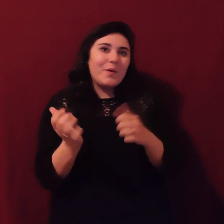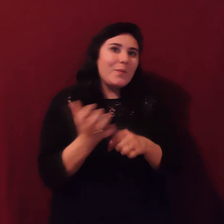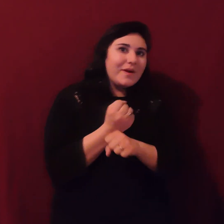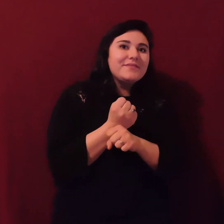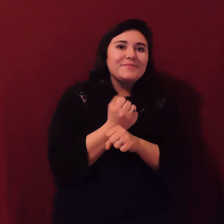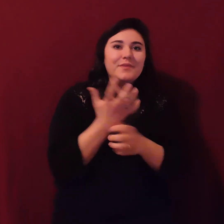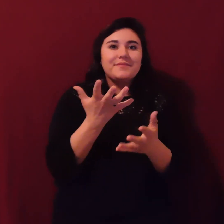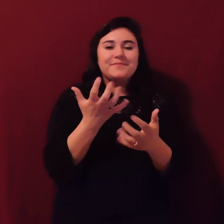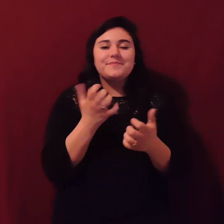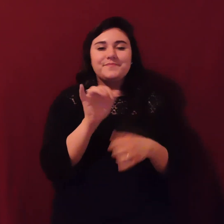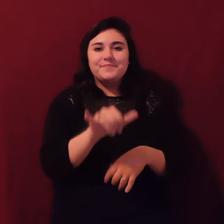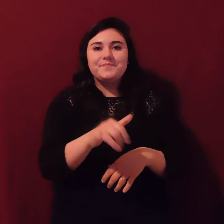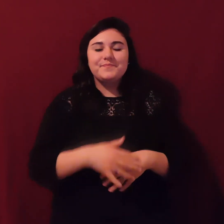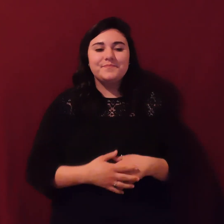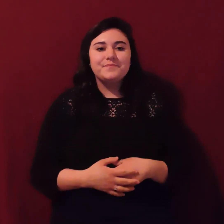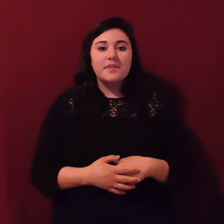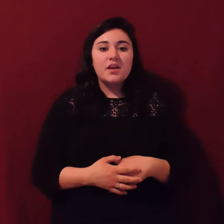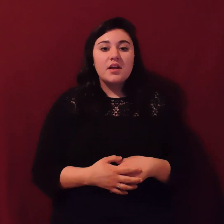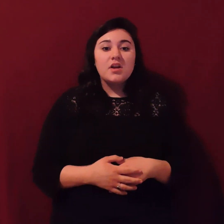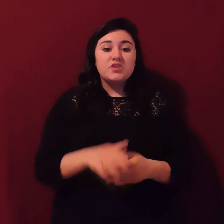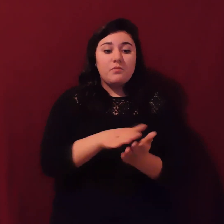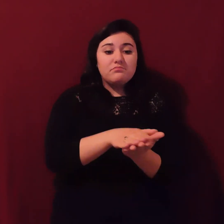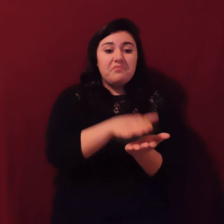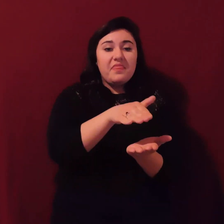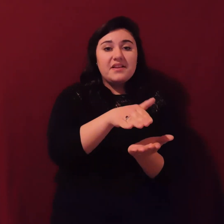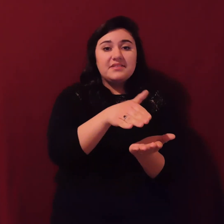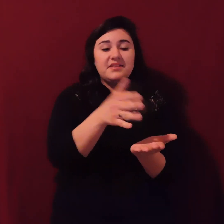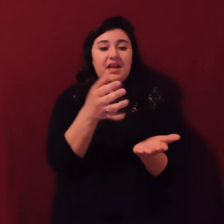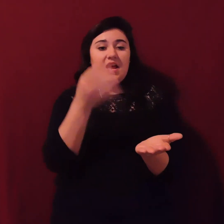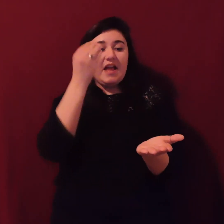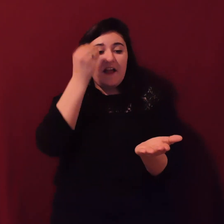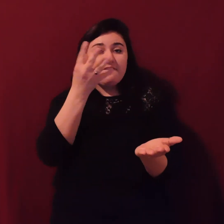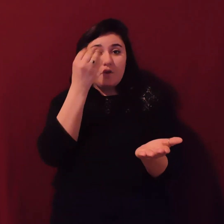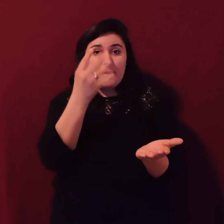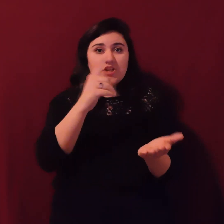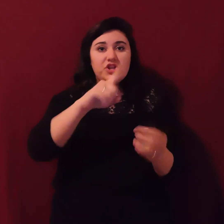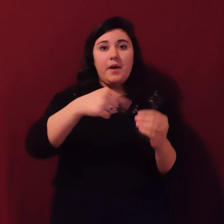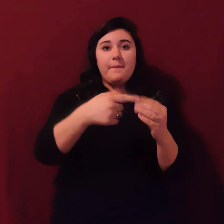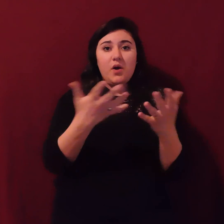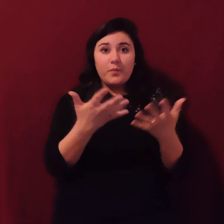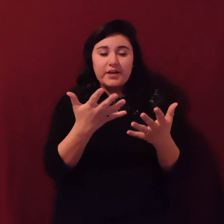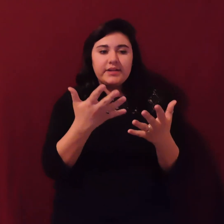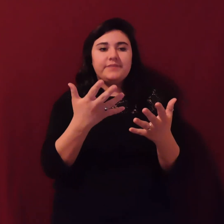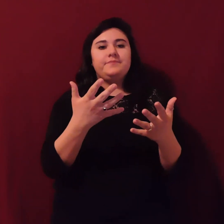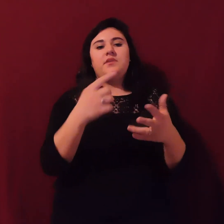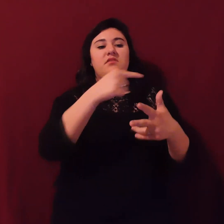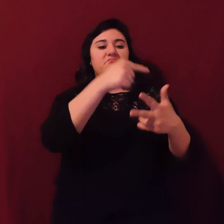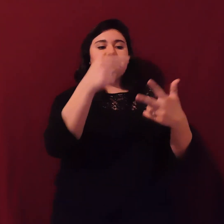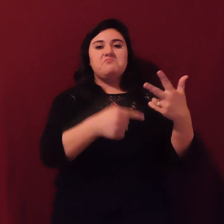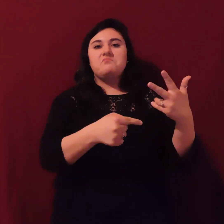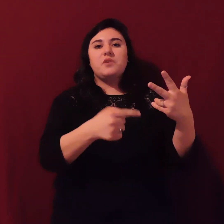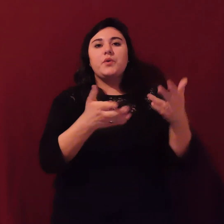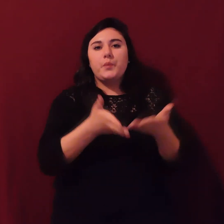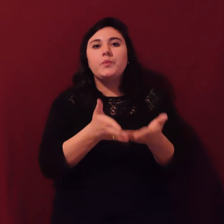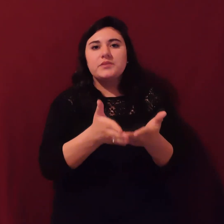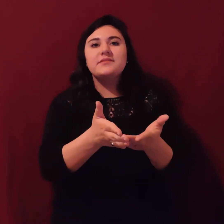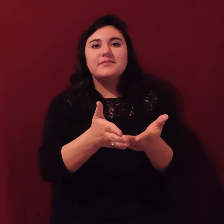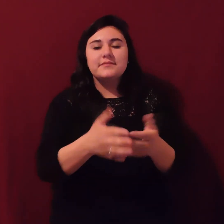information about the Celebrity Cruise. The Carnival Cruise and Disney Cruise are in this booklet. Feel free to take this with